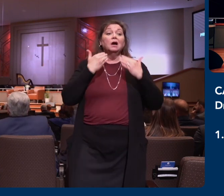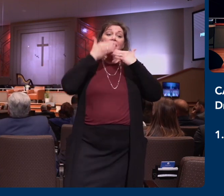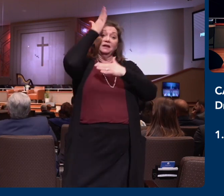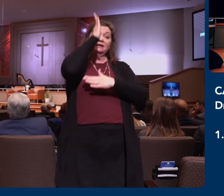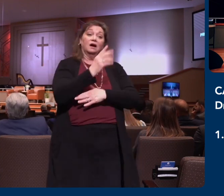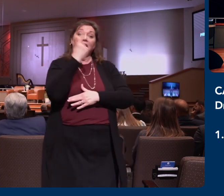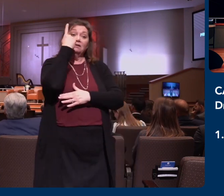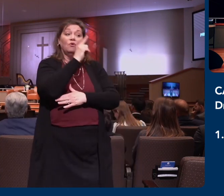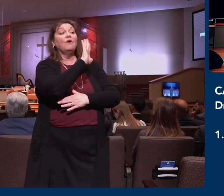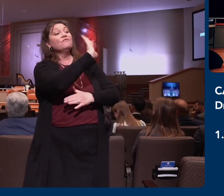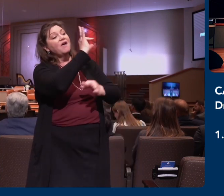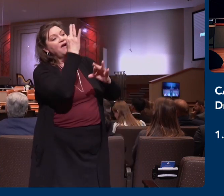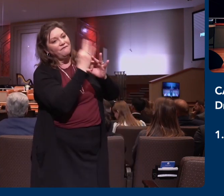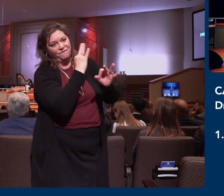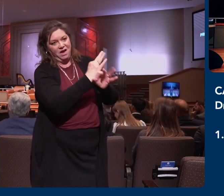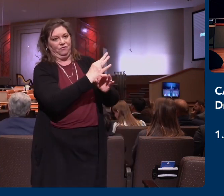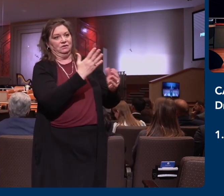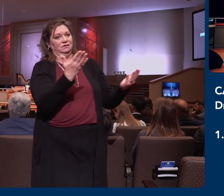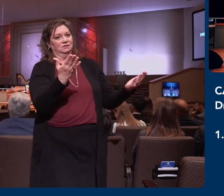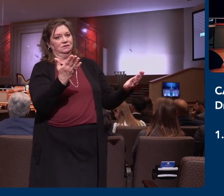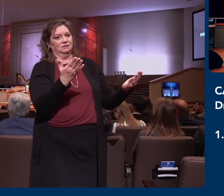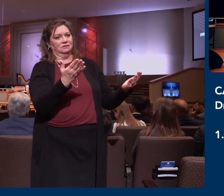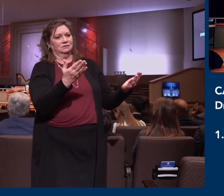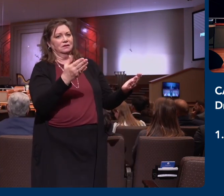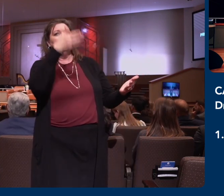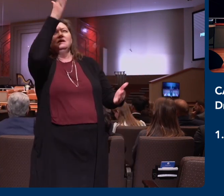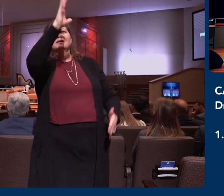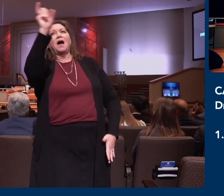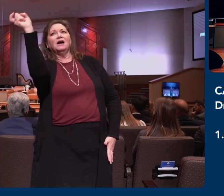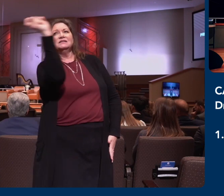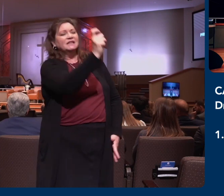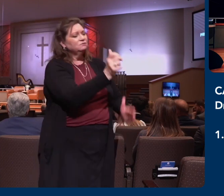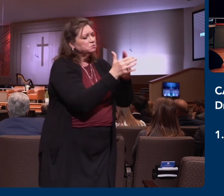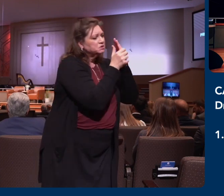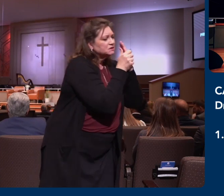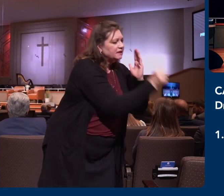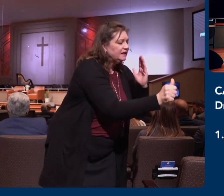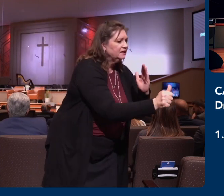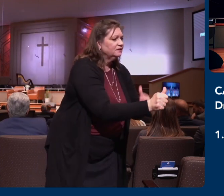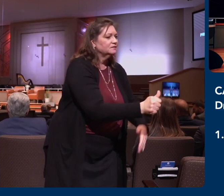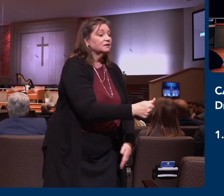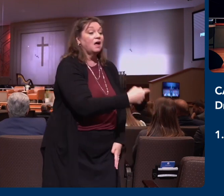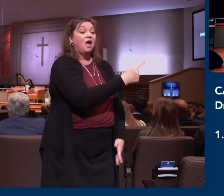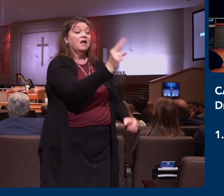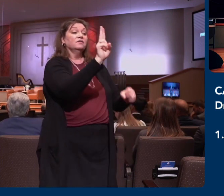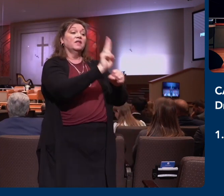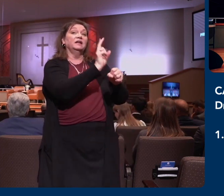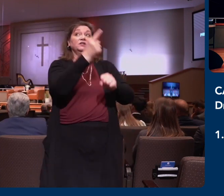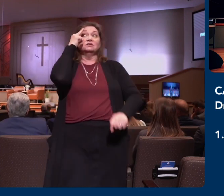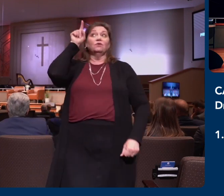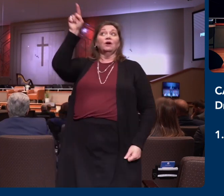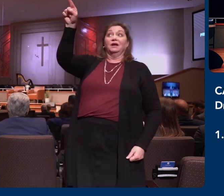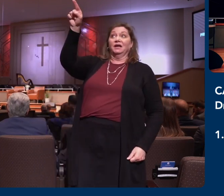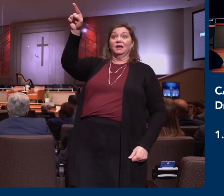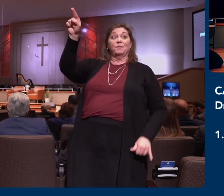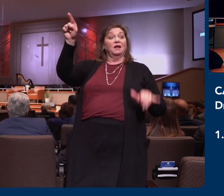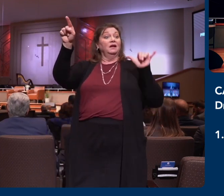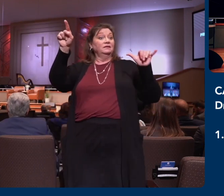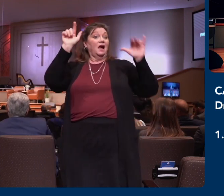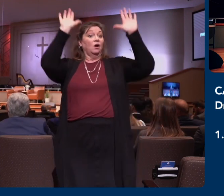faithfulness. To use the talent that God has given them for his glory and his honor. We need to prioritize the idea of